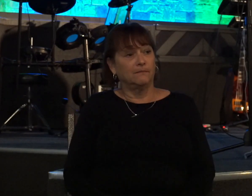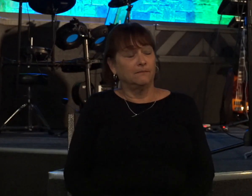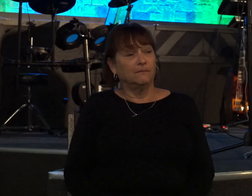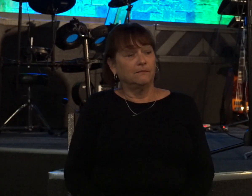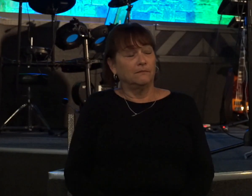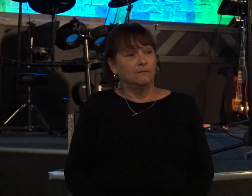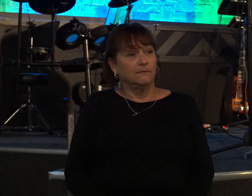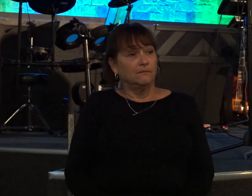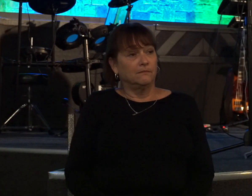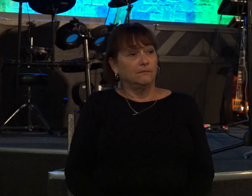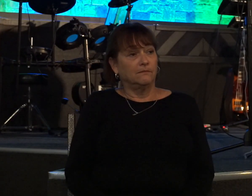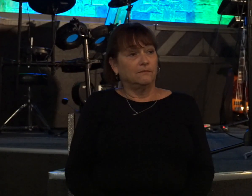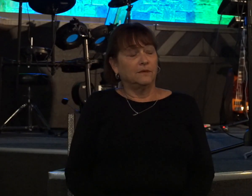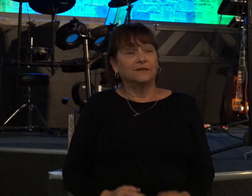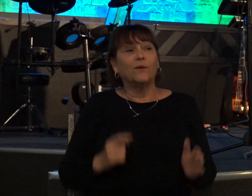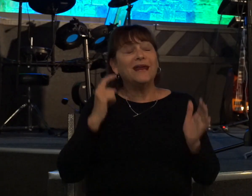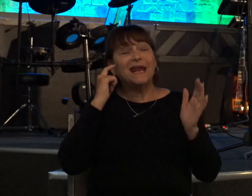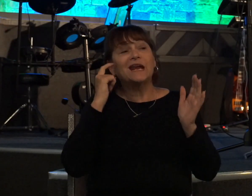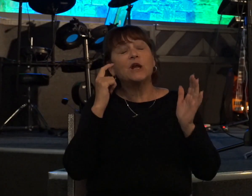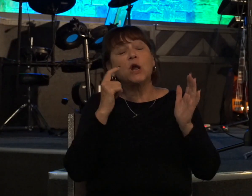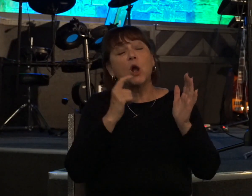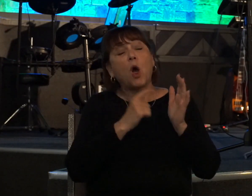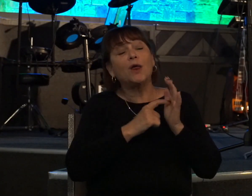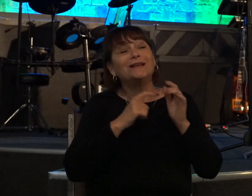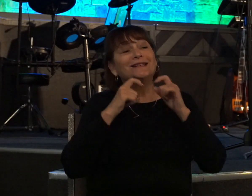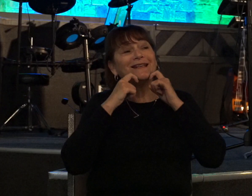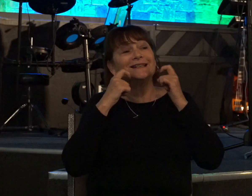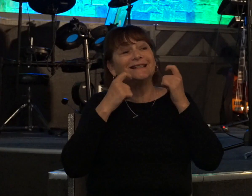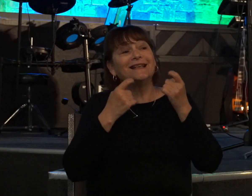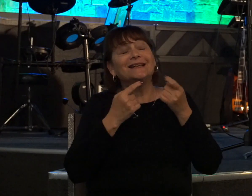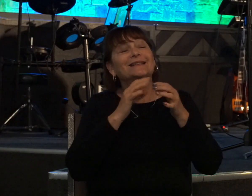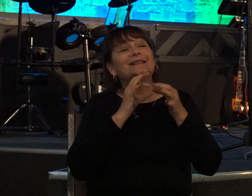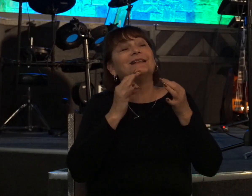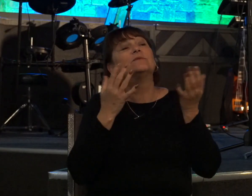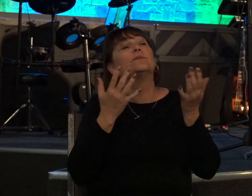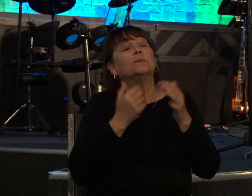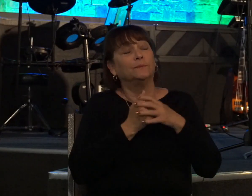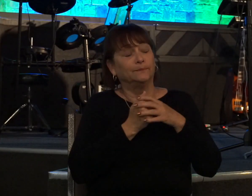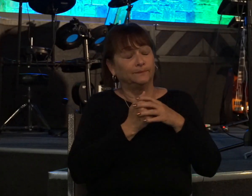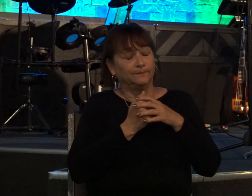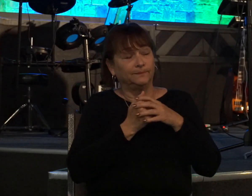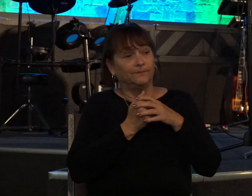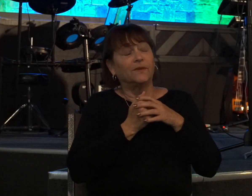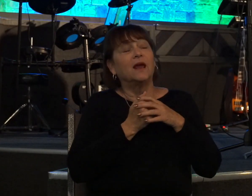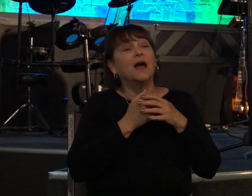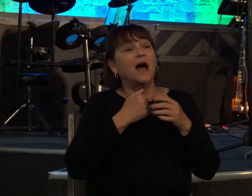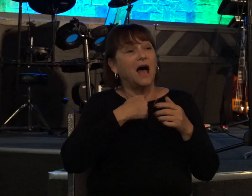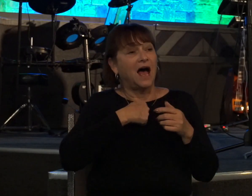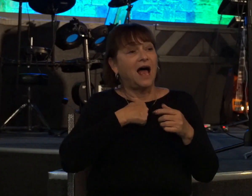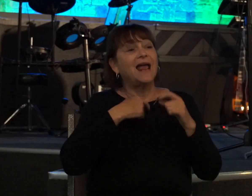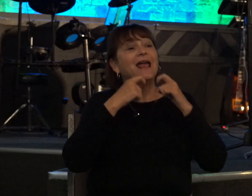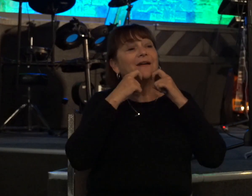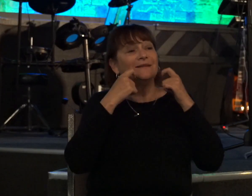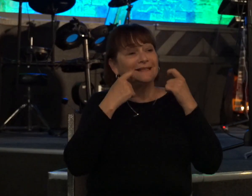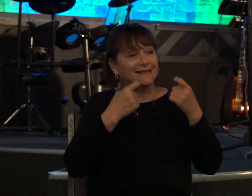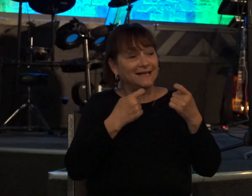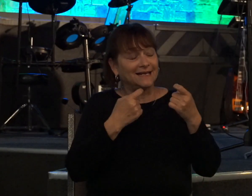he acknowledged his sin and look what it says i have sinned against who